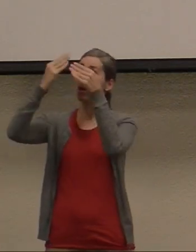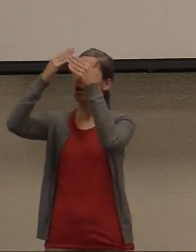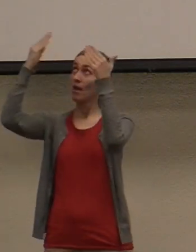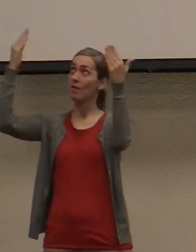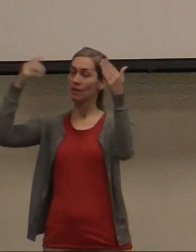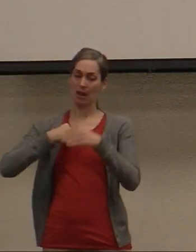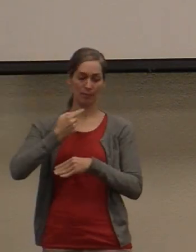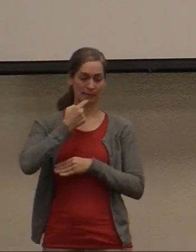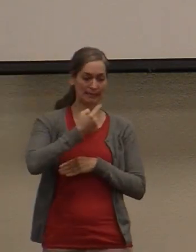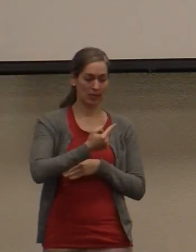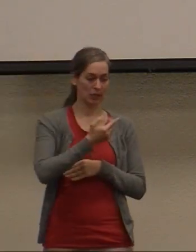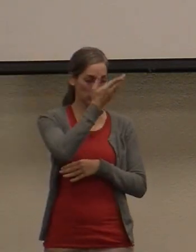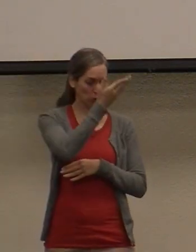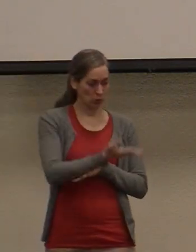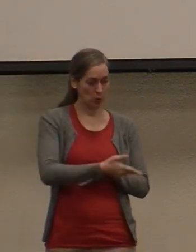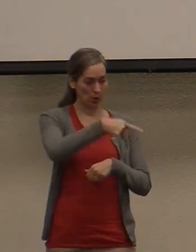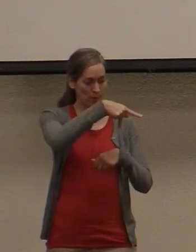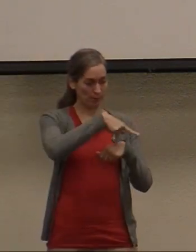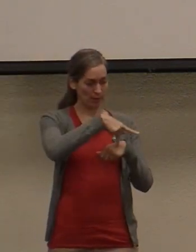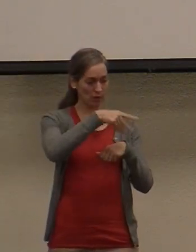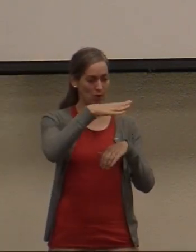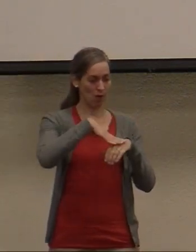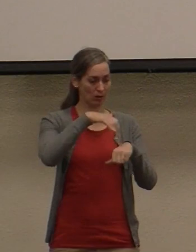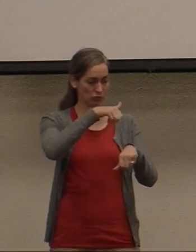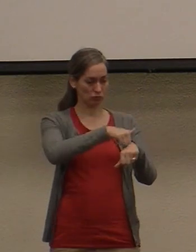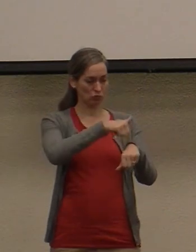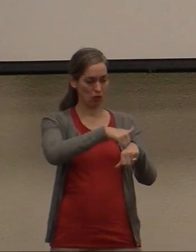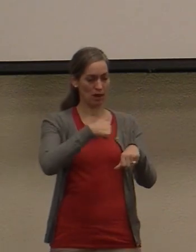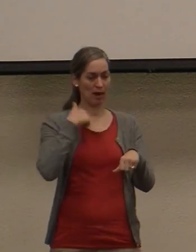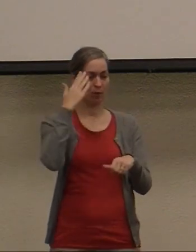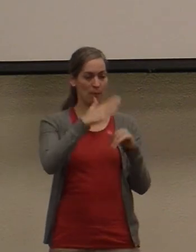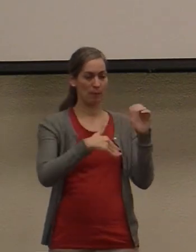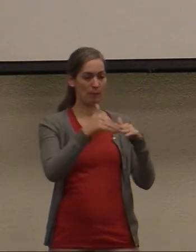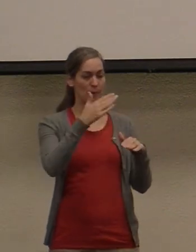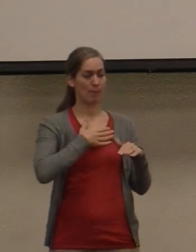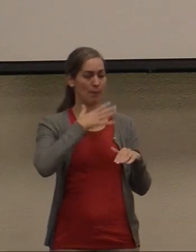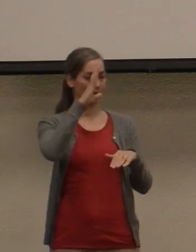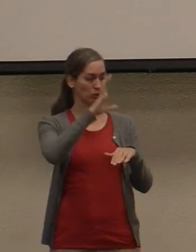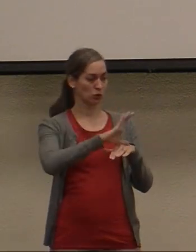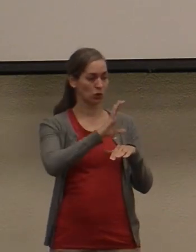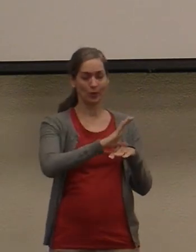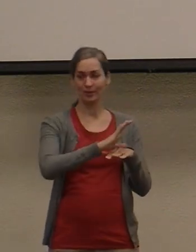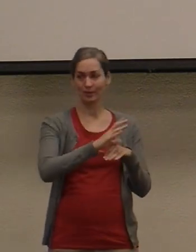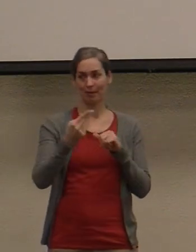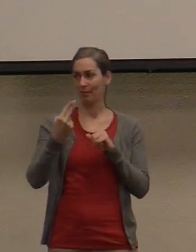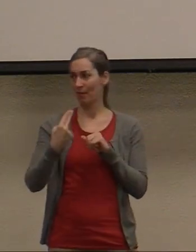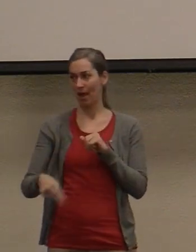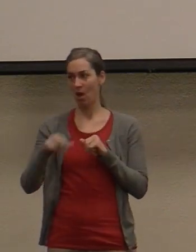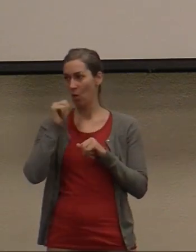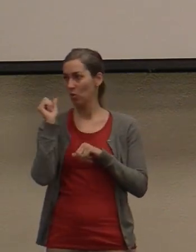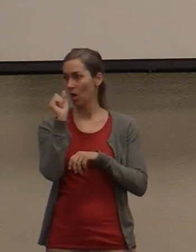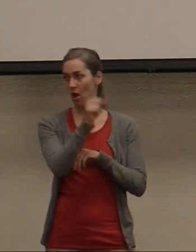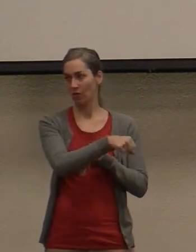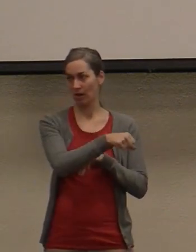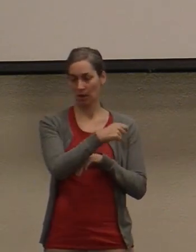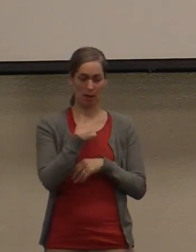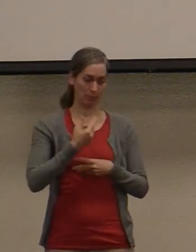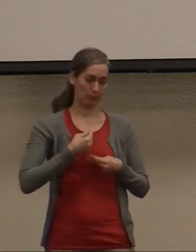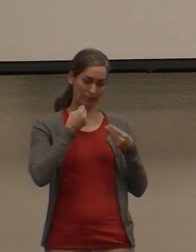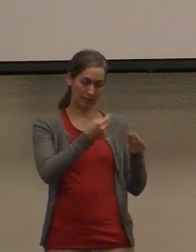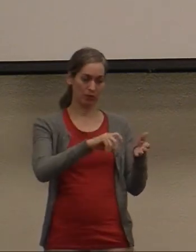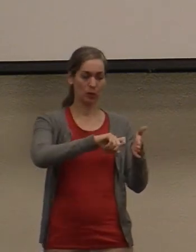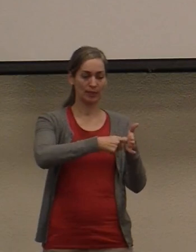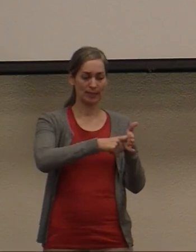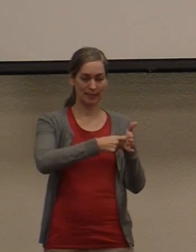you that you are Peter, and on this rock I will build my church, and the gates of Hades will not overcome it. I will give you the keys of the